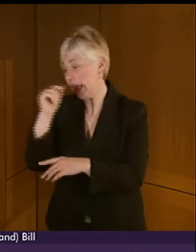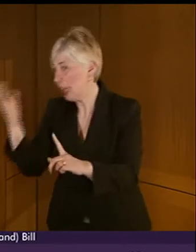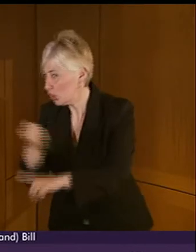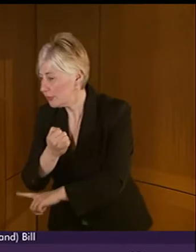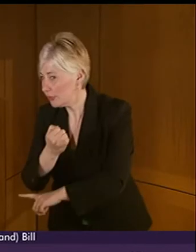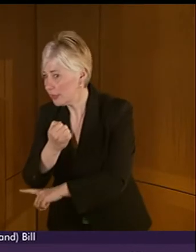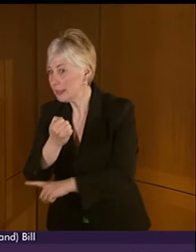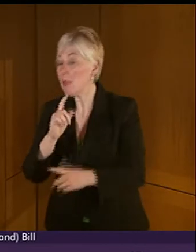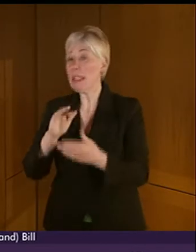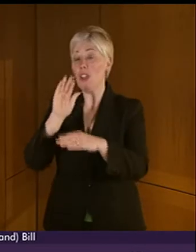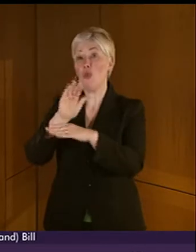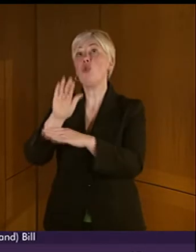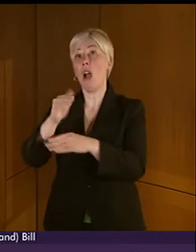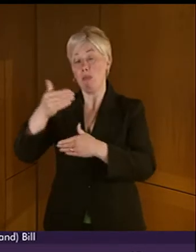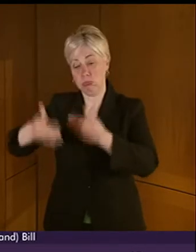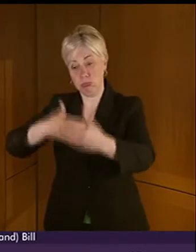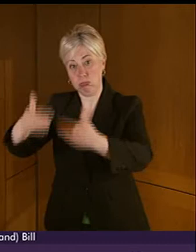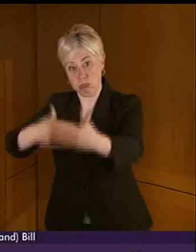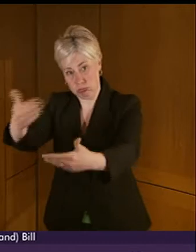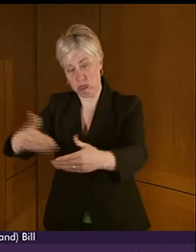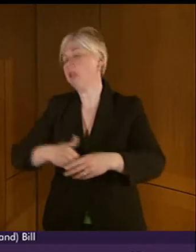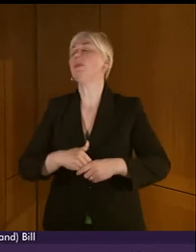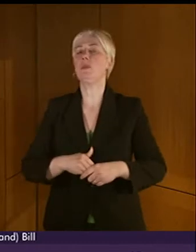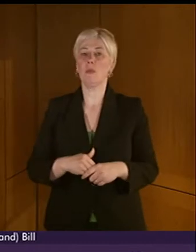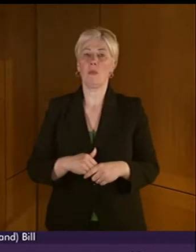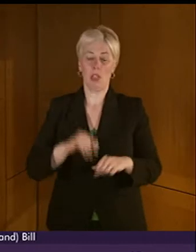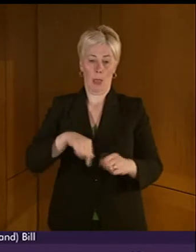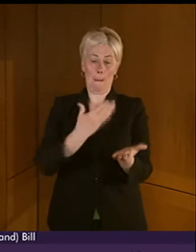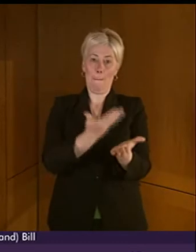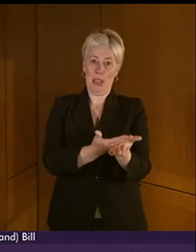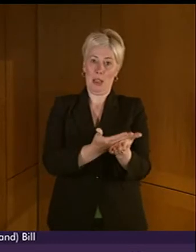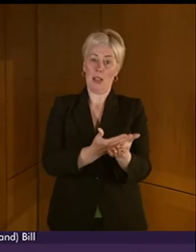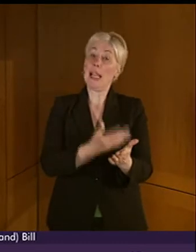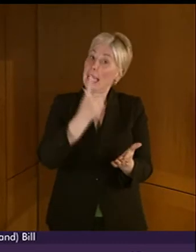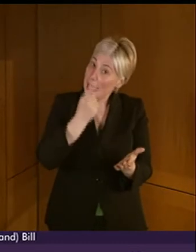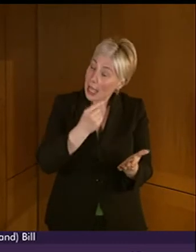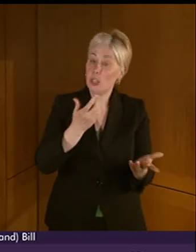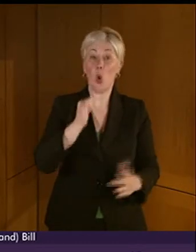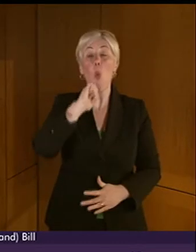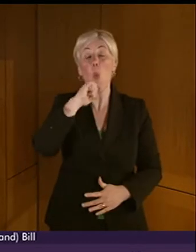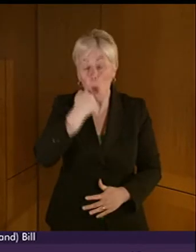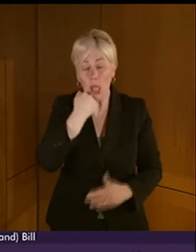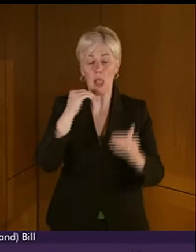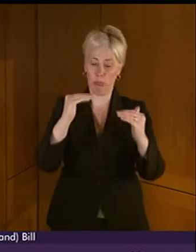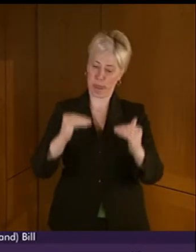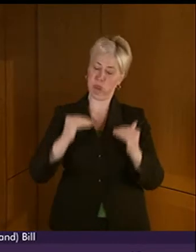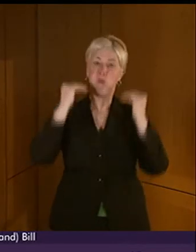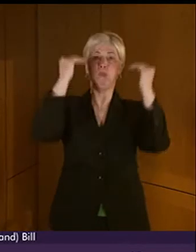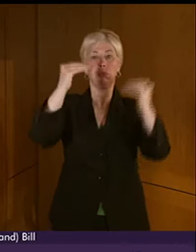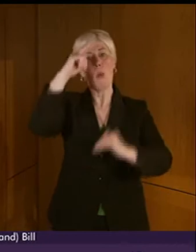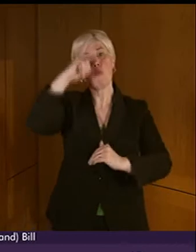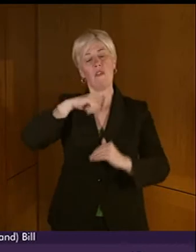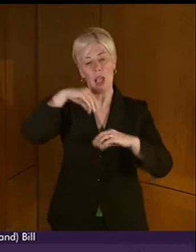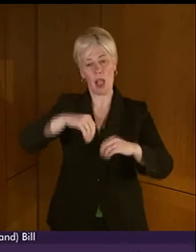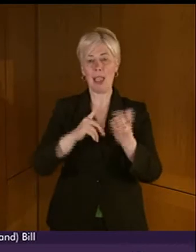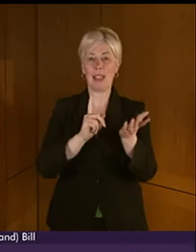for future advances in the years ahead. This bill can and will, I believe, help raise the profile of BSL as a